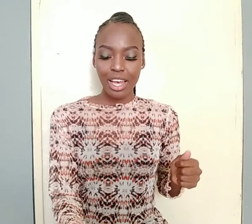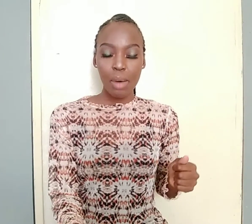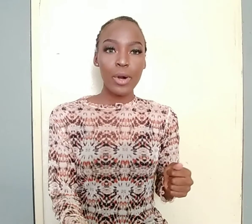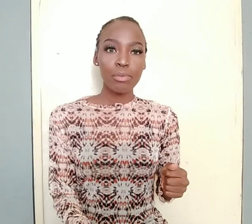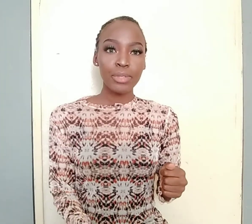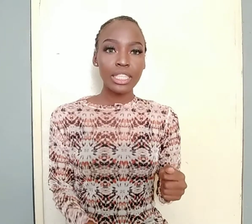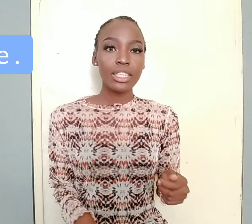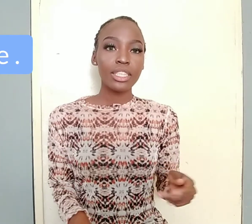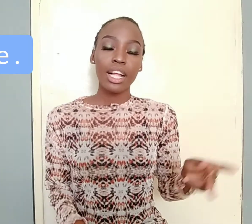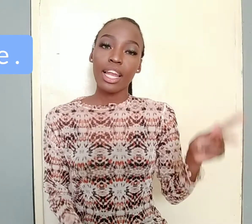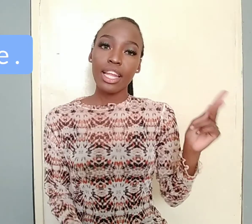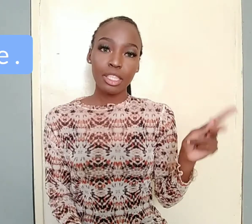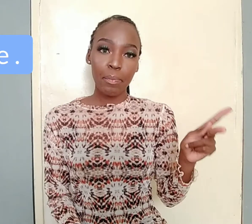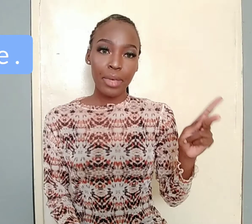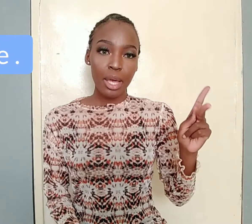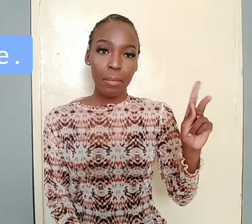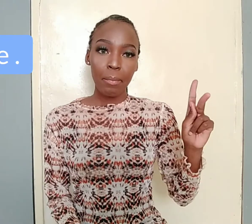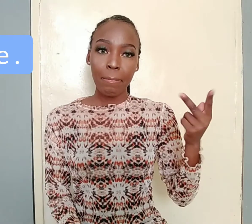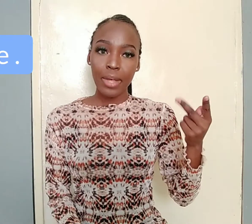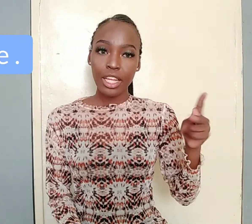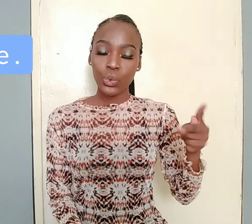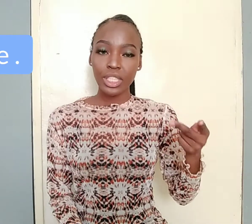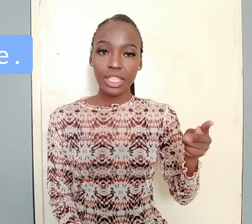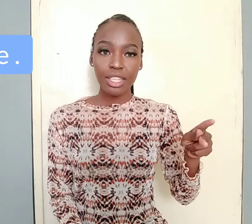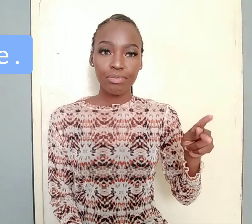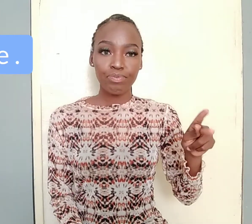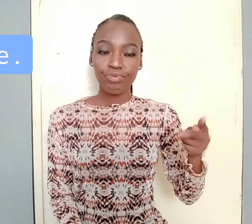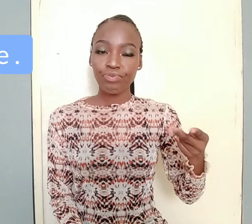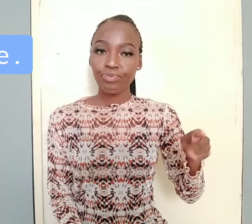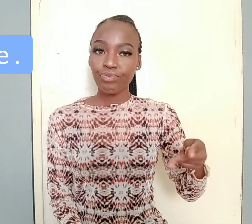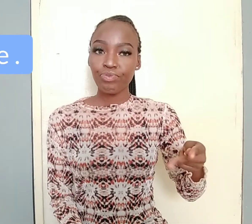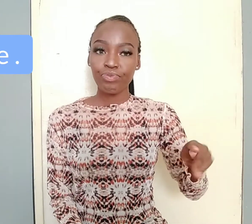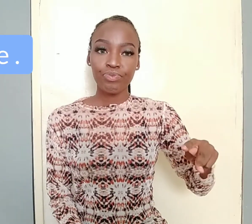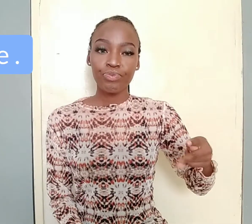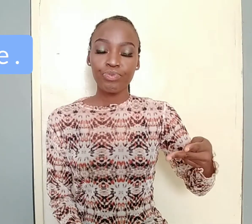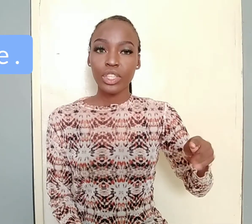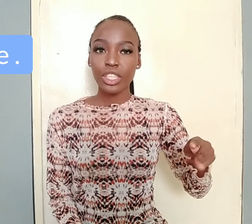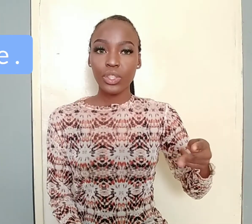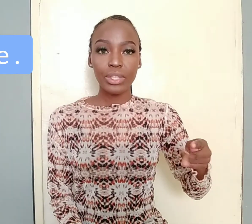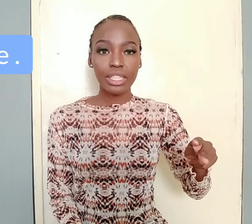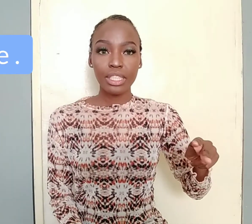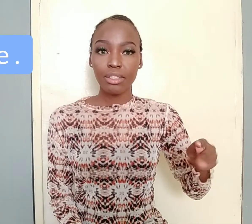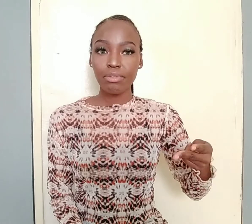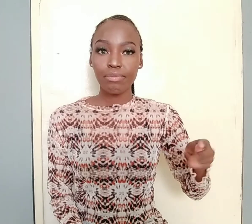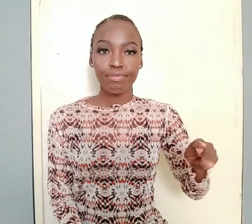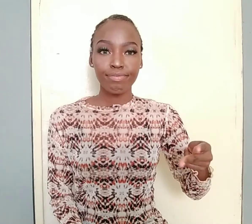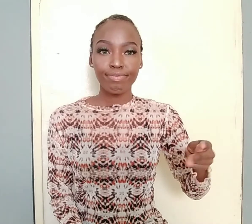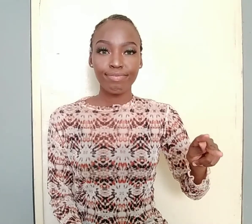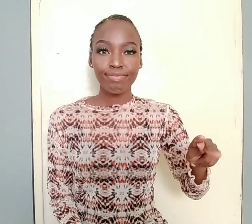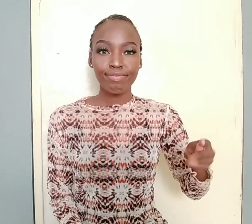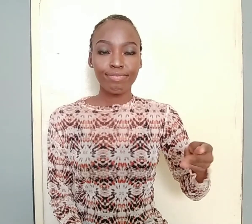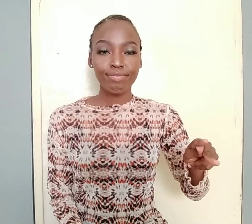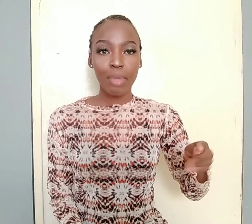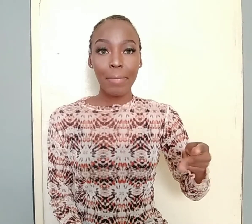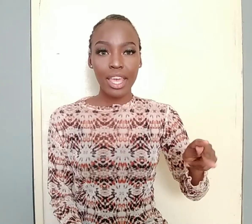Purple. Letter P. And twist it. Just twist it. P.